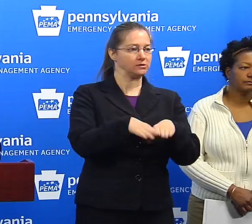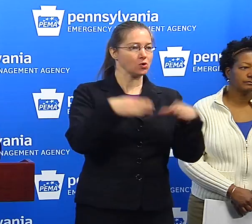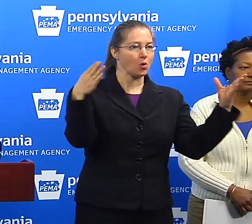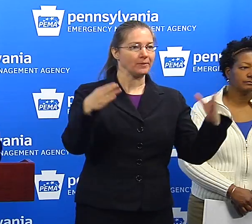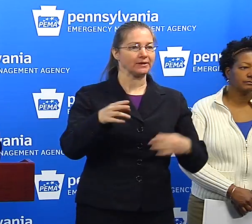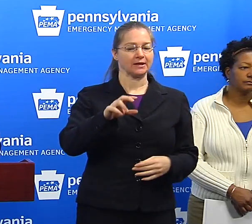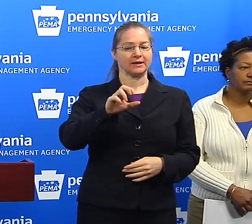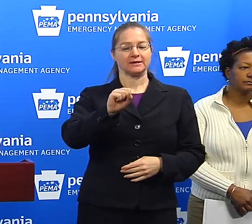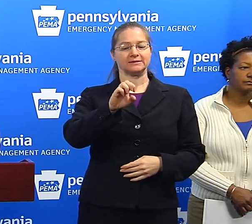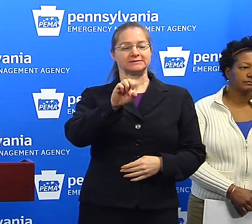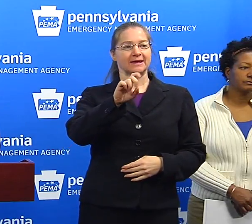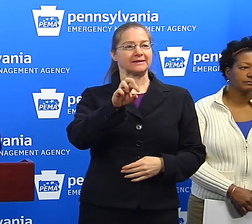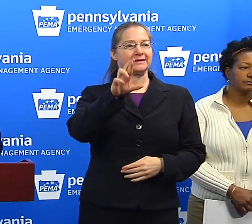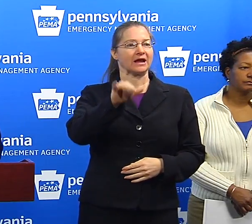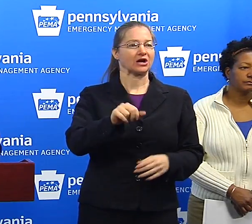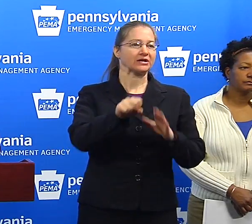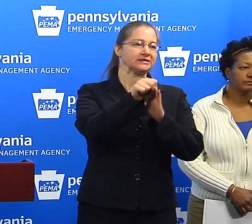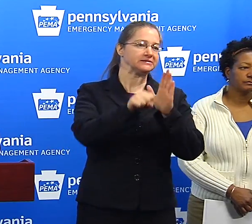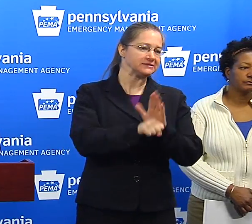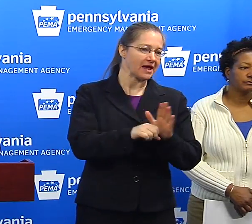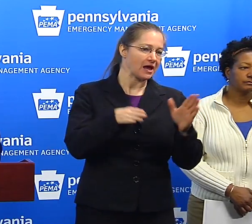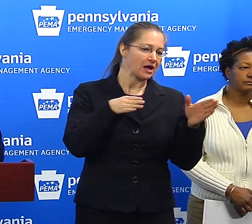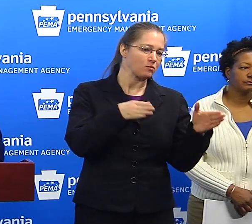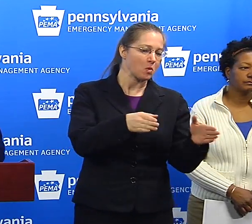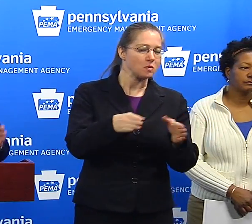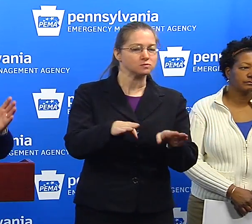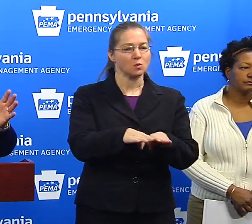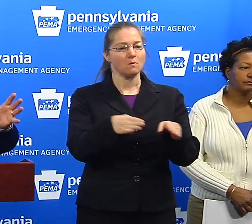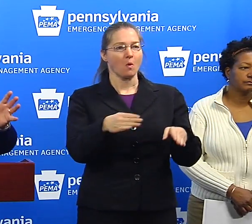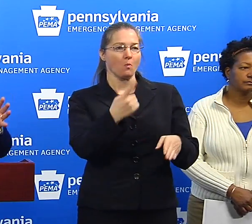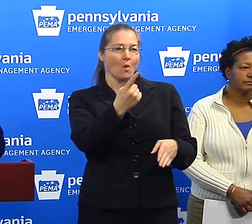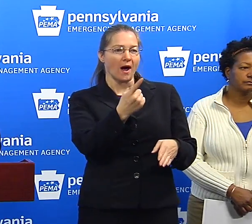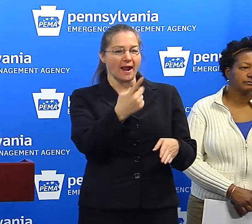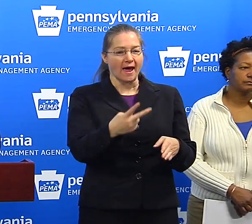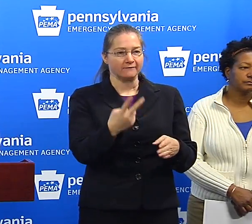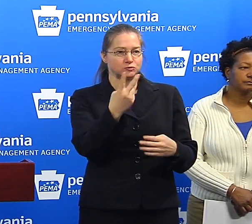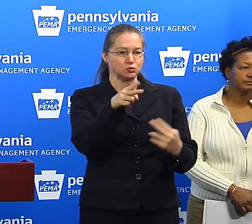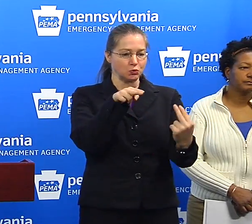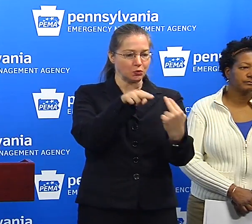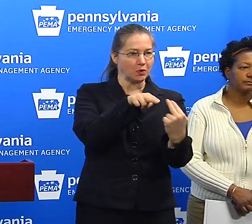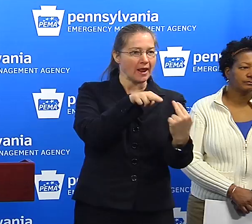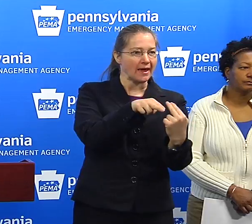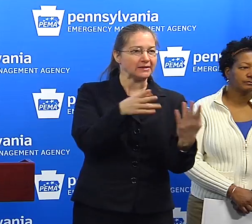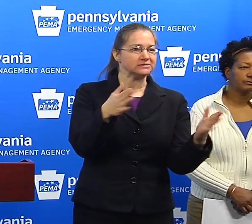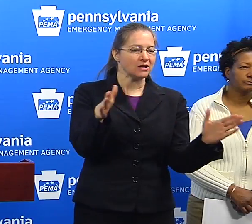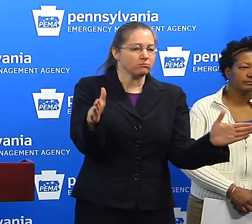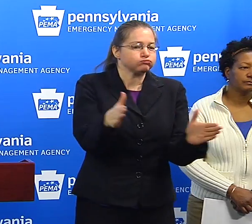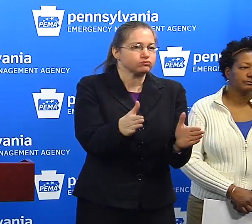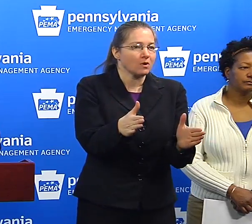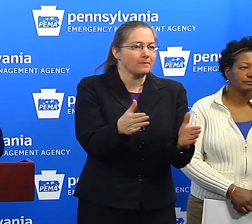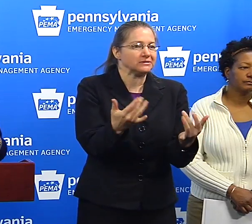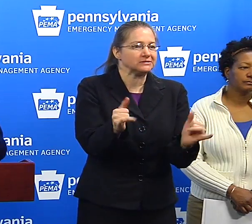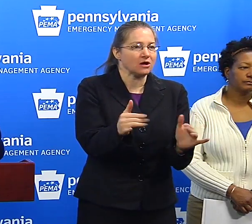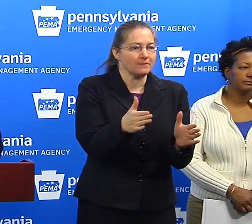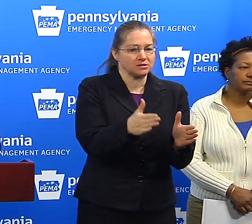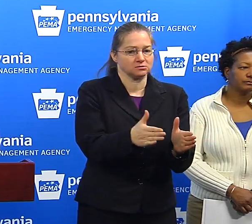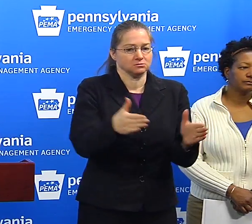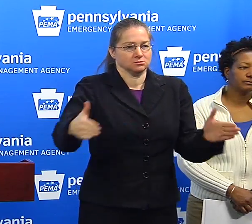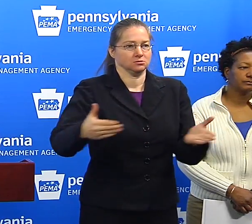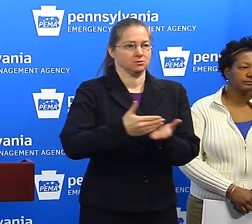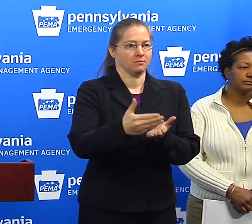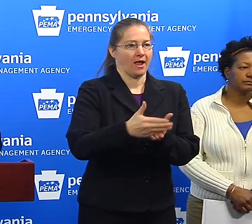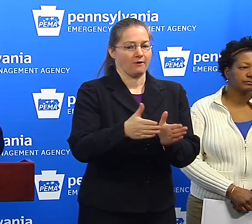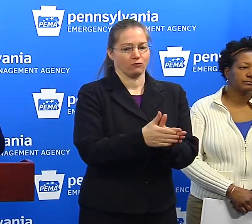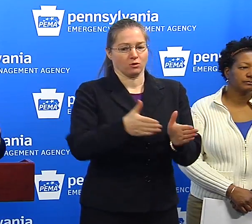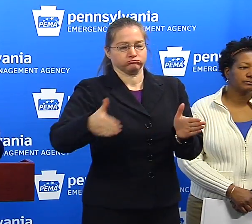roads, the state roads, are open to one and a half, two lanes. Still some require some work on the shoulders, and we'll keep doing